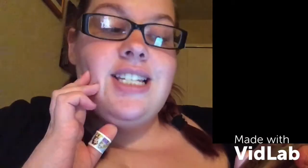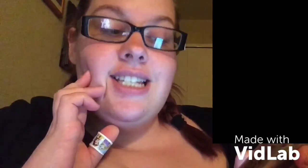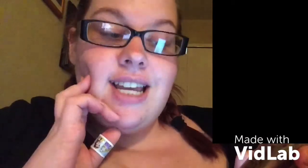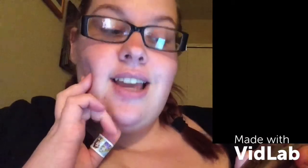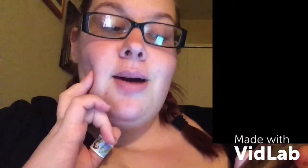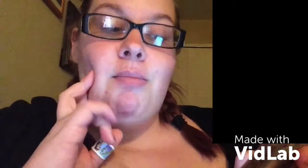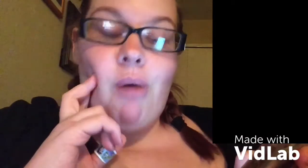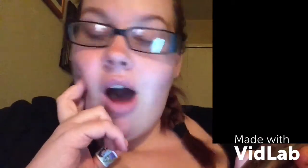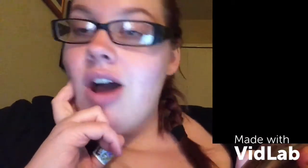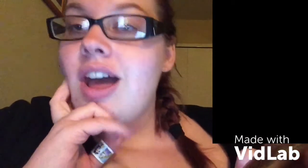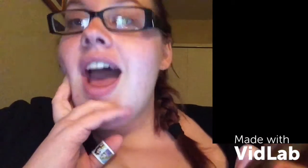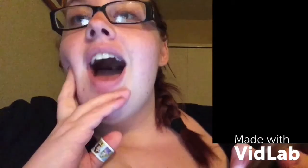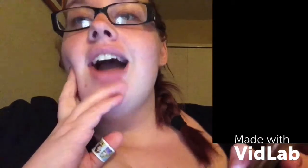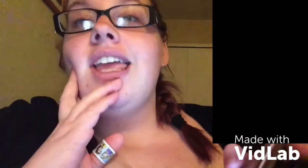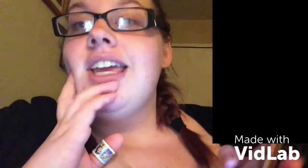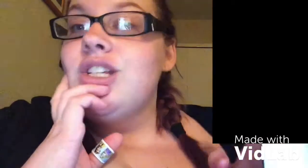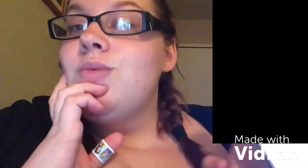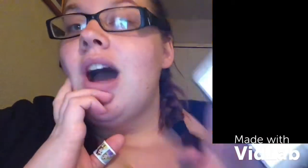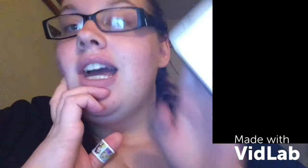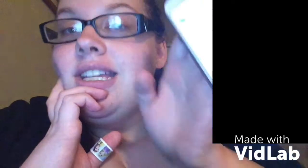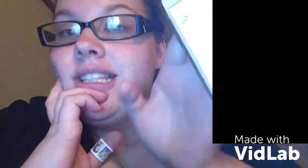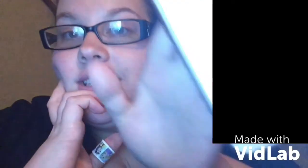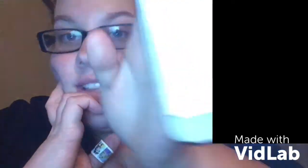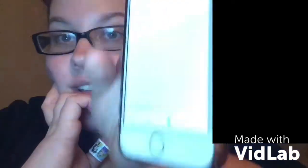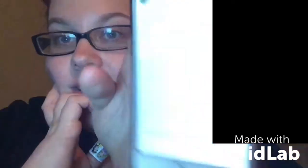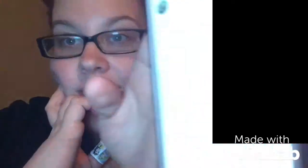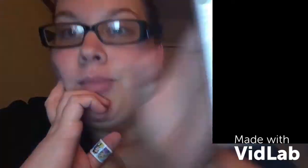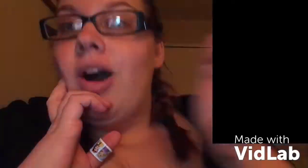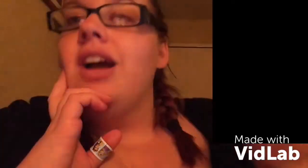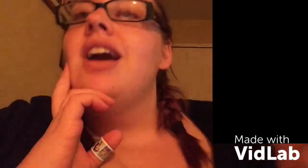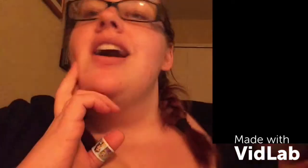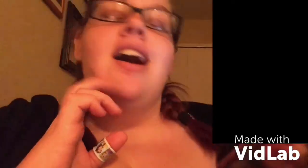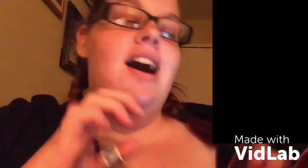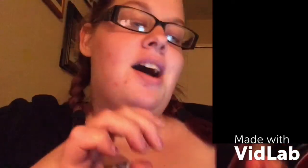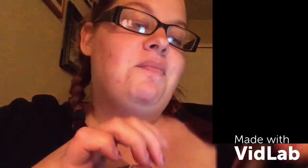dig bog? I kid you not, it's a dig bog. Um,